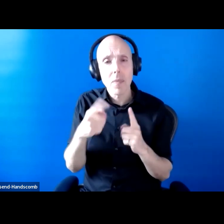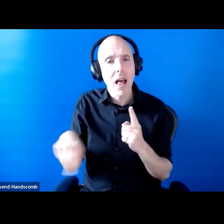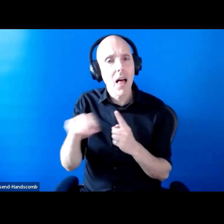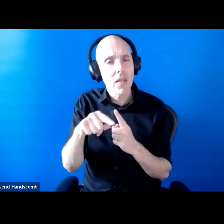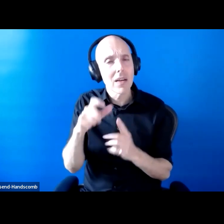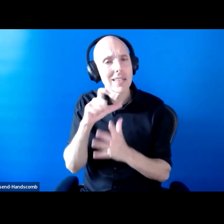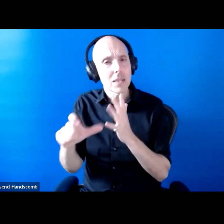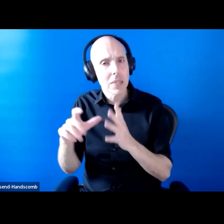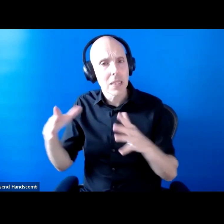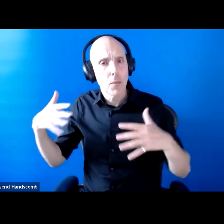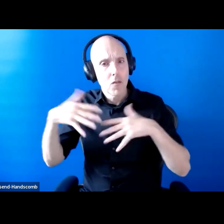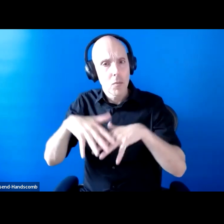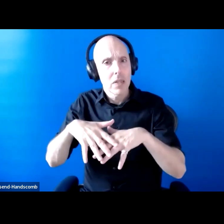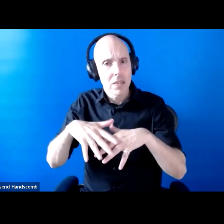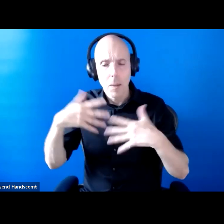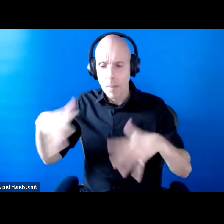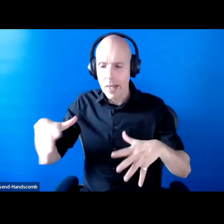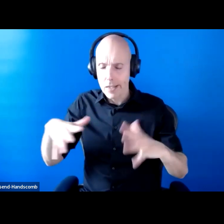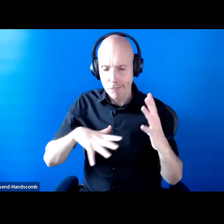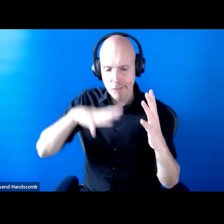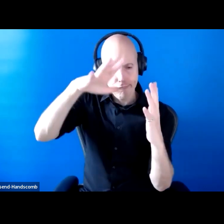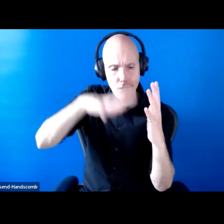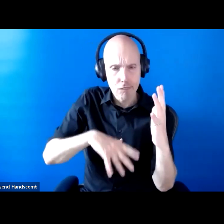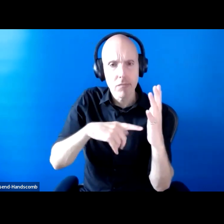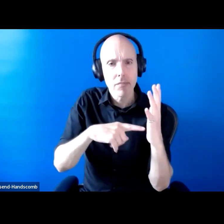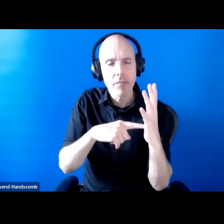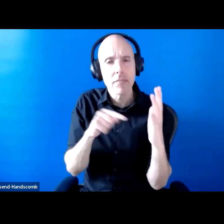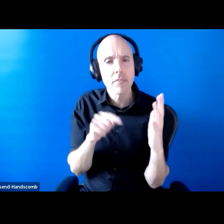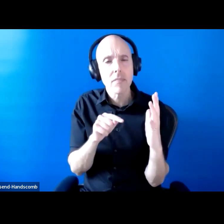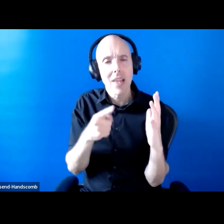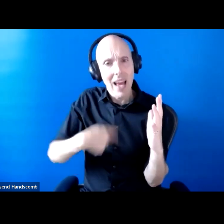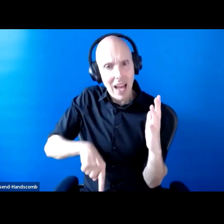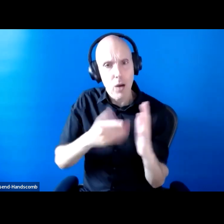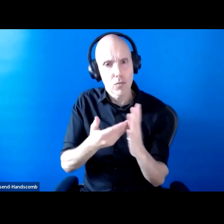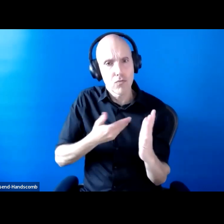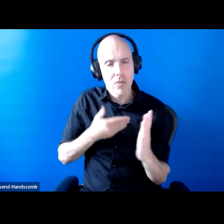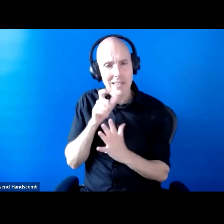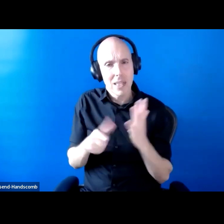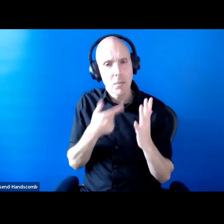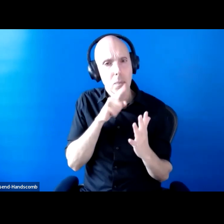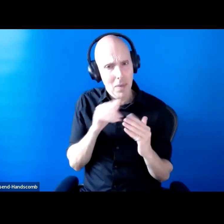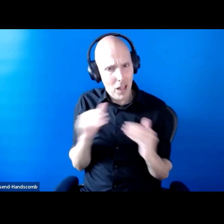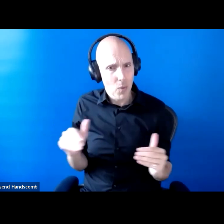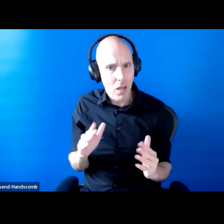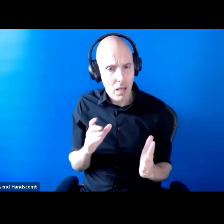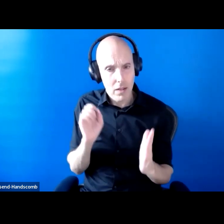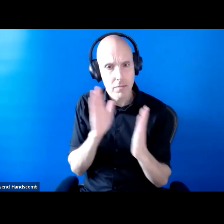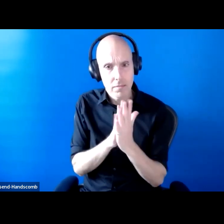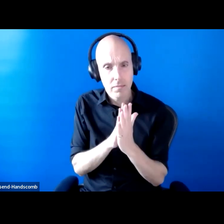a kind of statement about our rights as disabled people being equal. And the NHS did